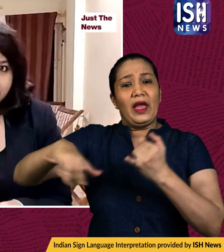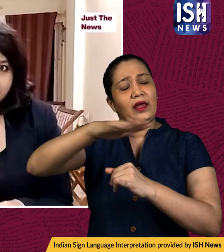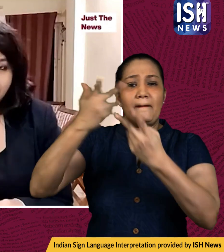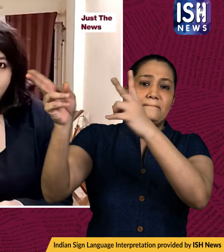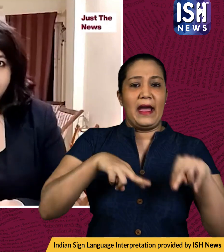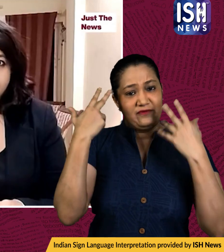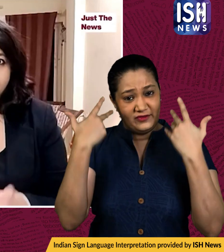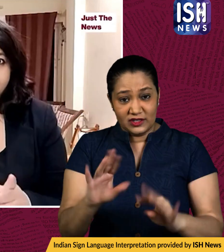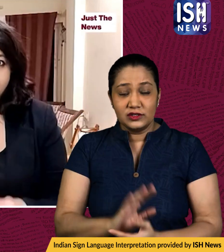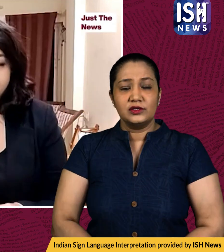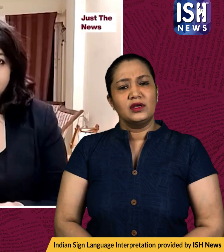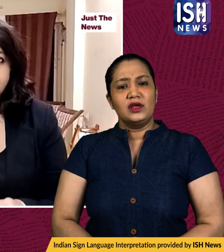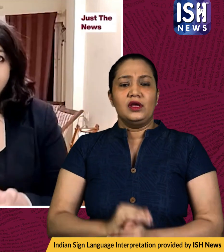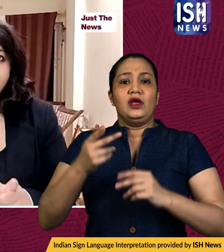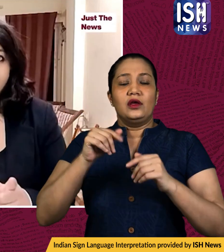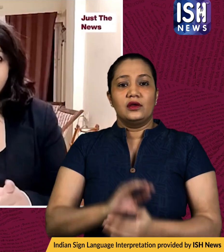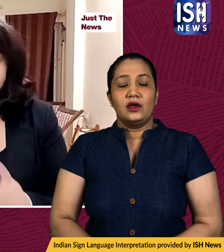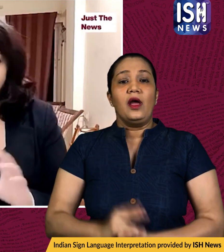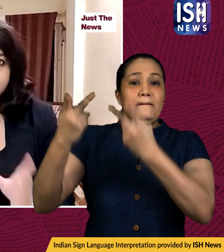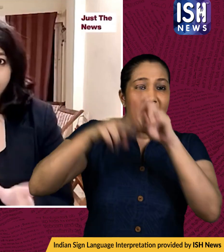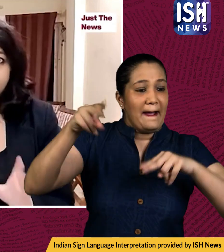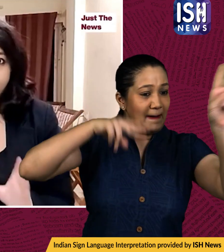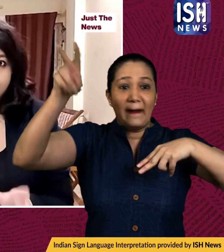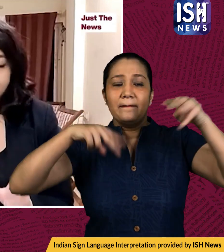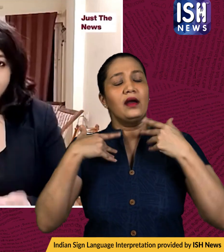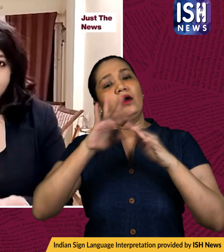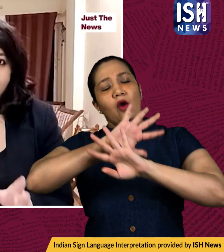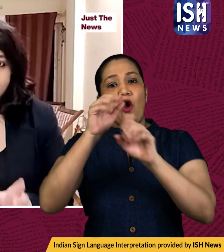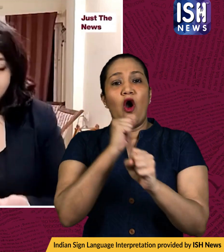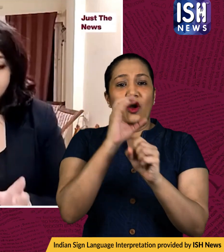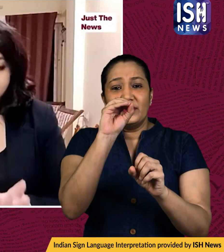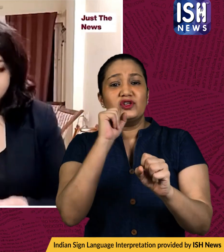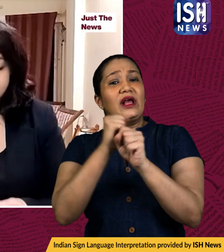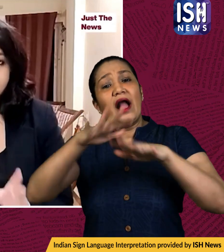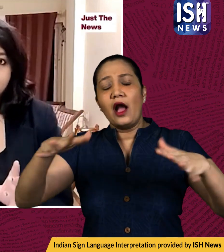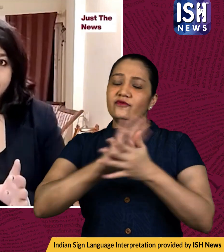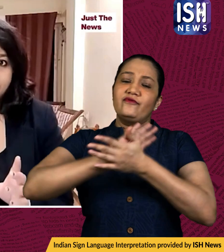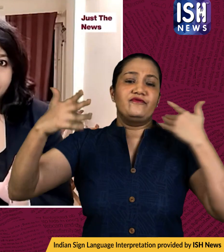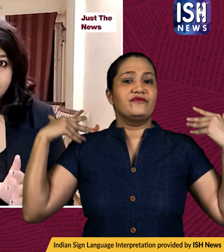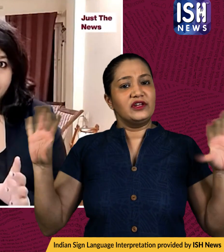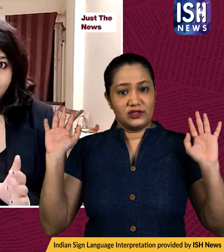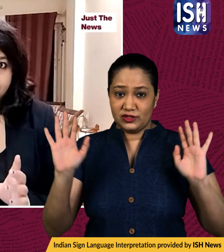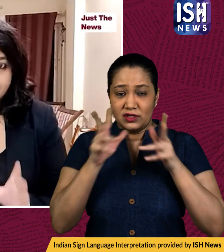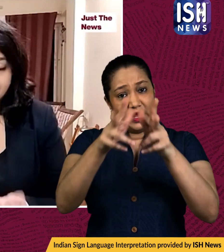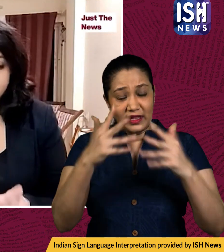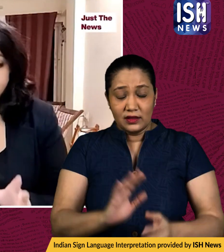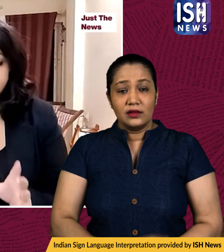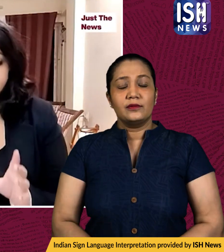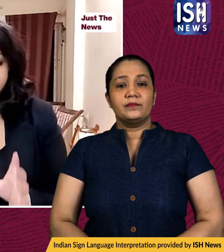been evacuated so evacuation uh and what it called operation ganga is complete is what the indian government has said mr